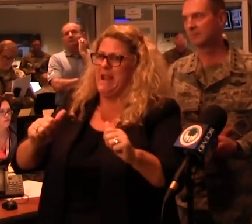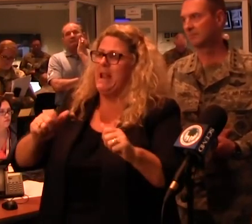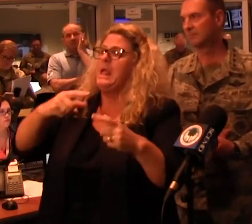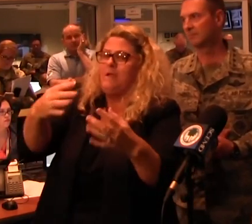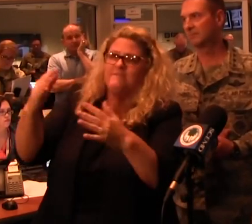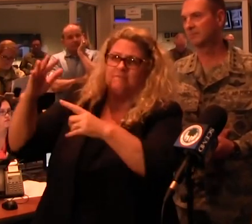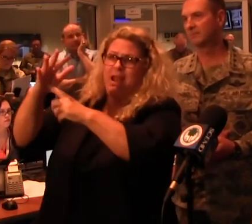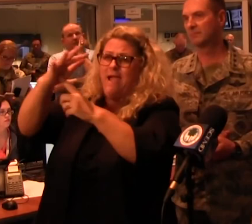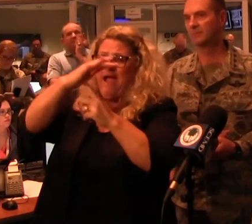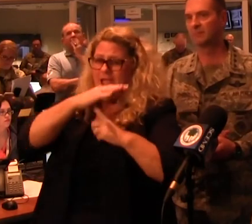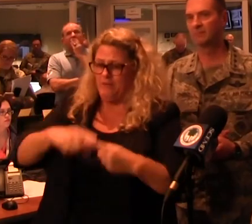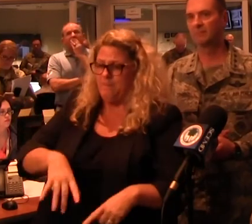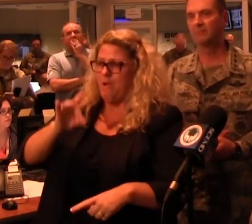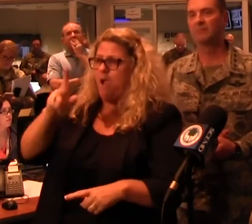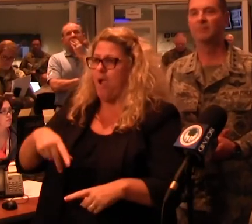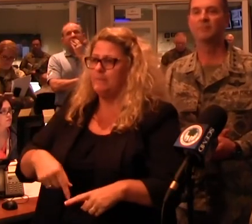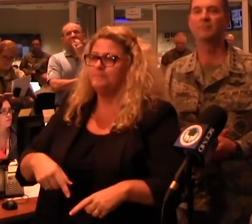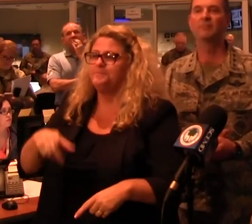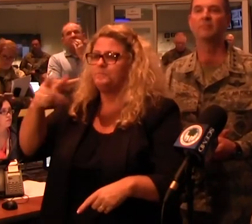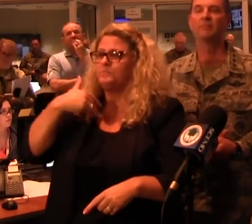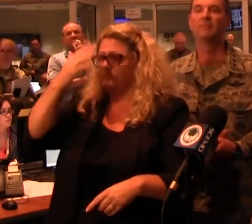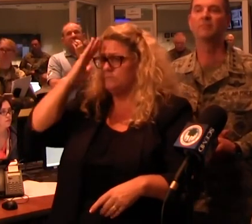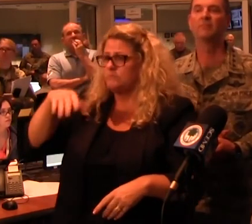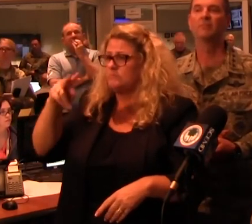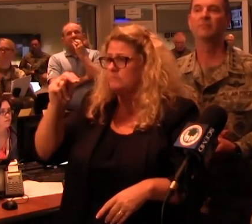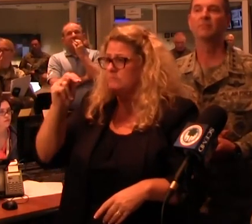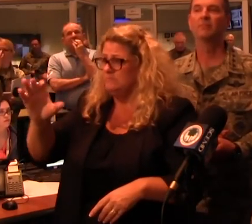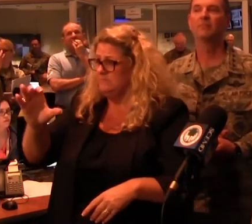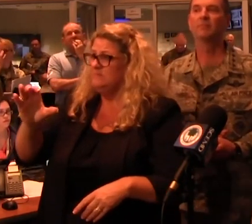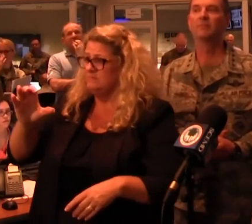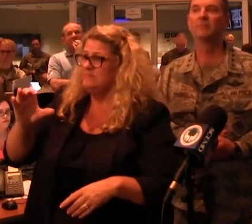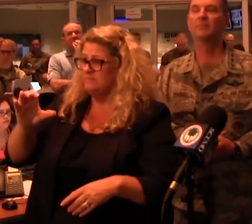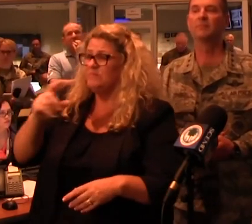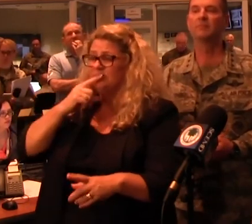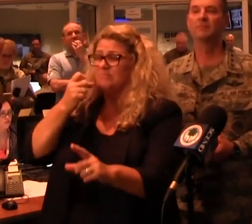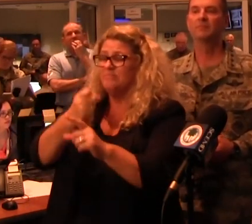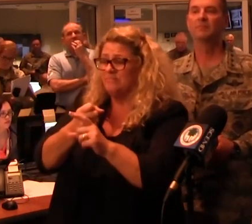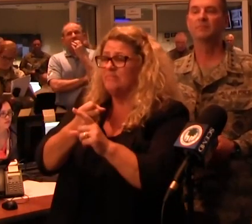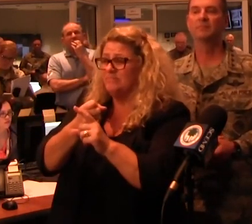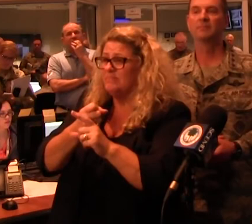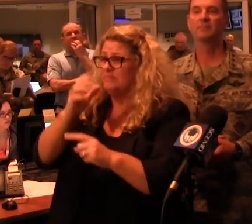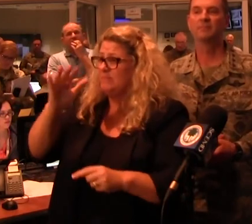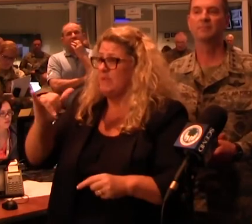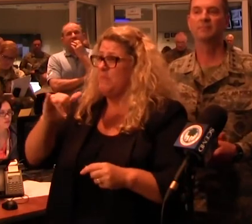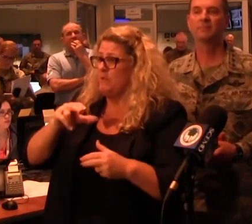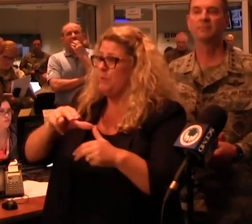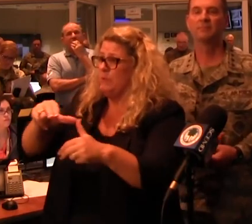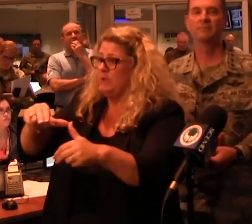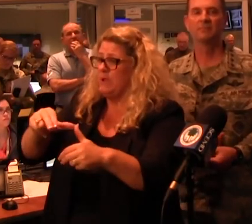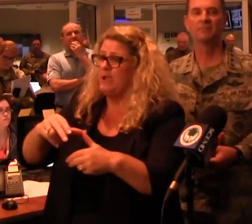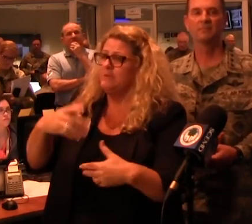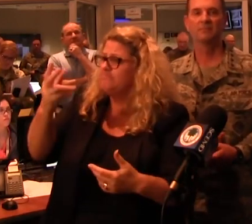of things happen. Governor, we know that North Carolina was devastated by Florence. What have the conversations with North Carolina governor been about?